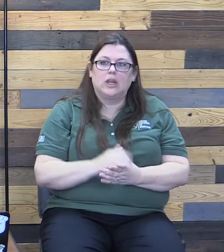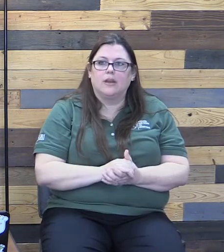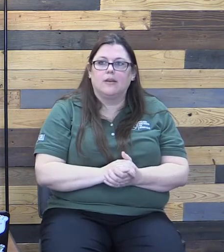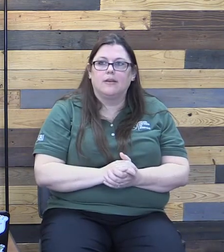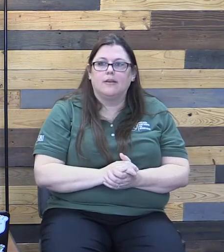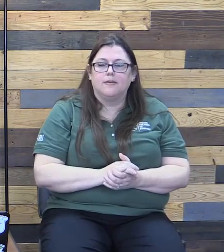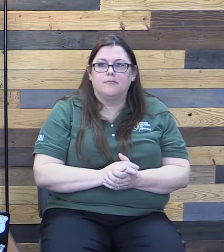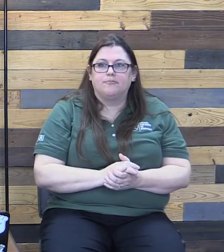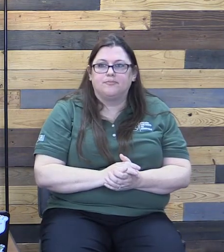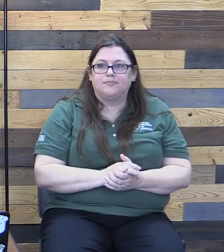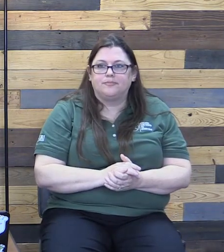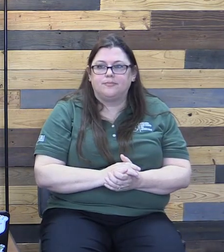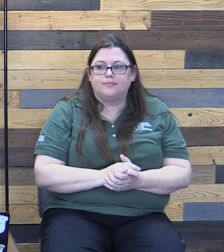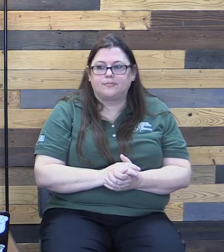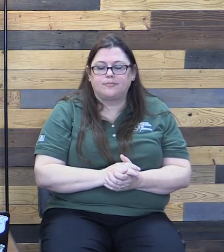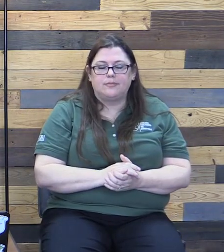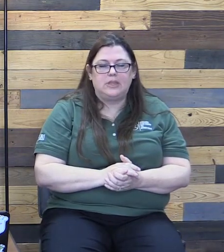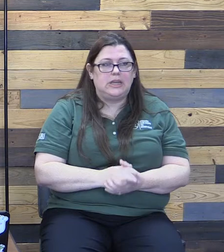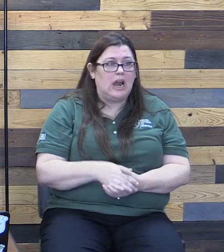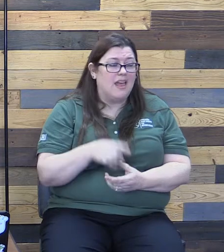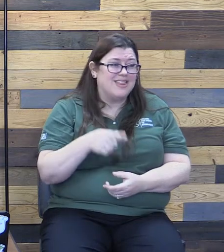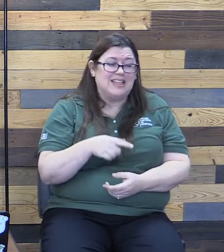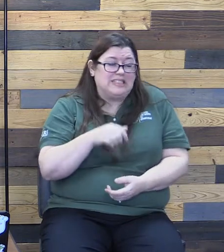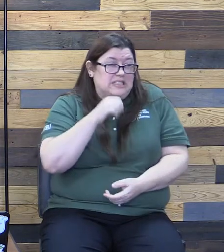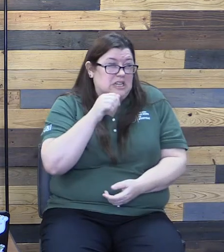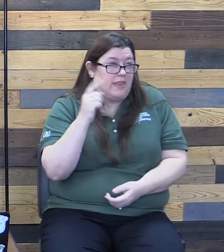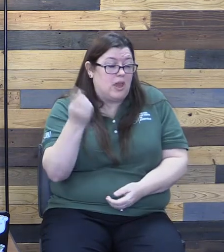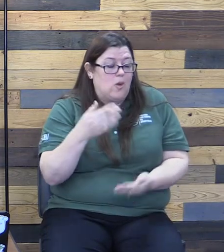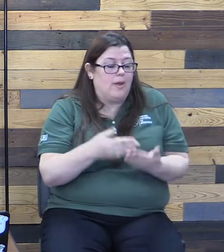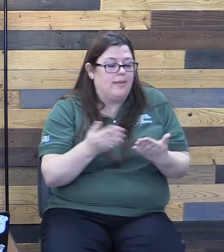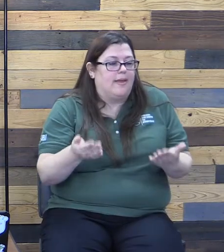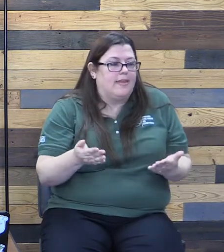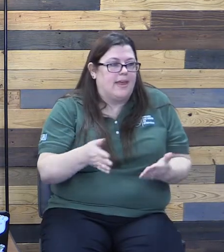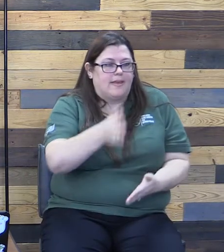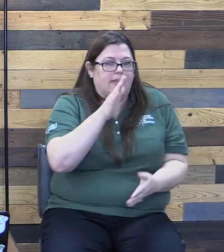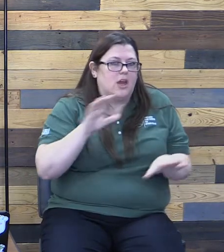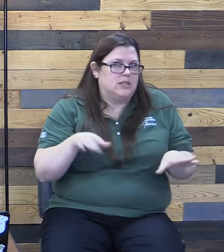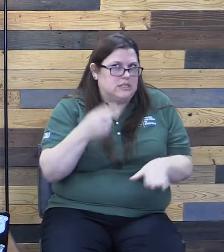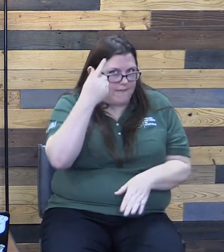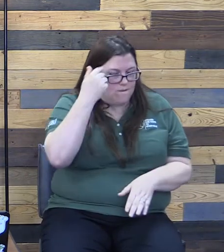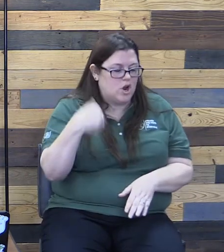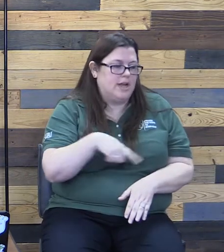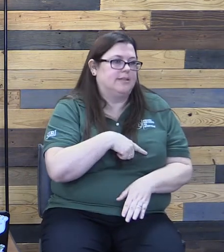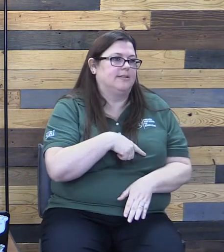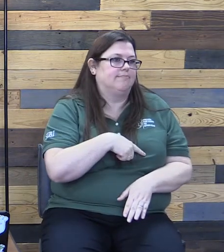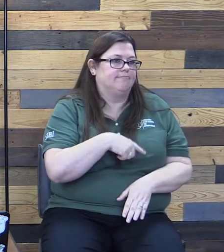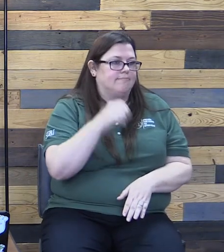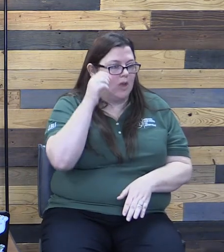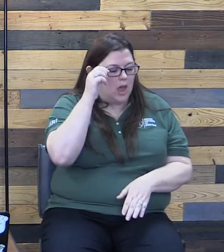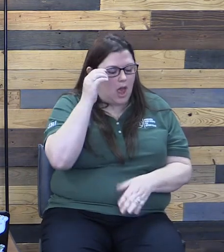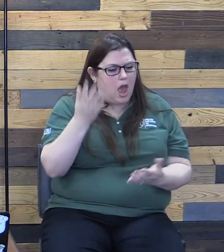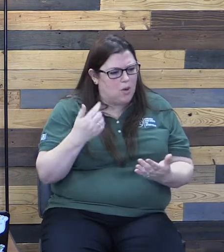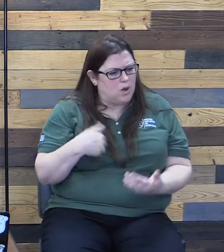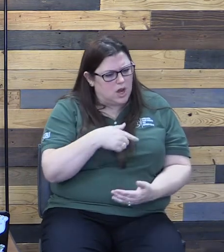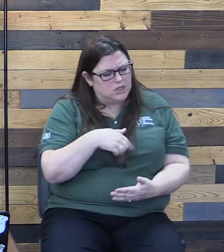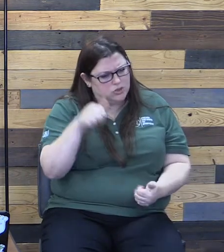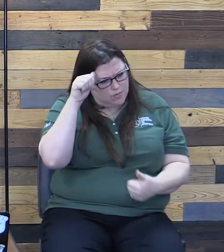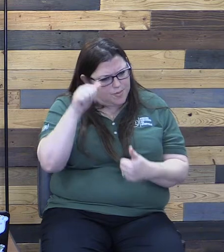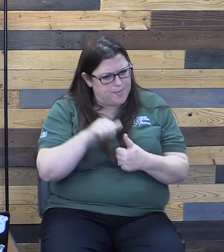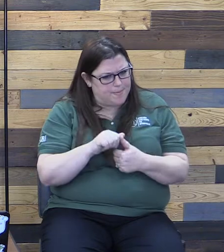Now, this is not the only thing that God does for us. And I want us to remember for a second